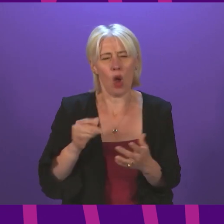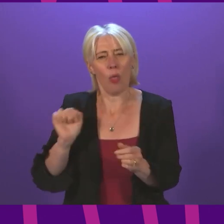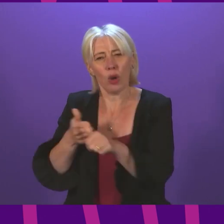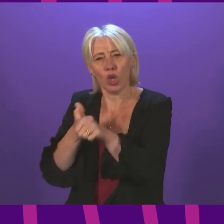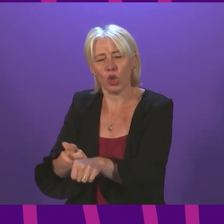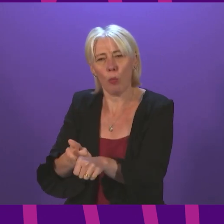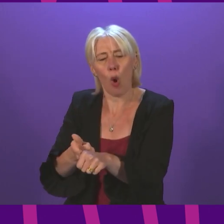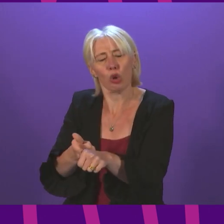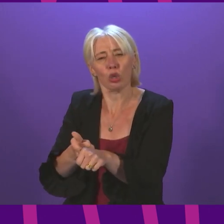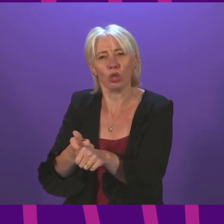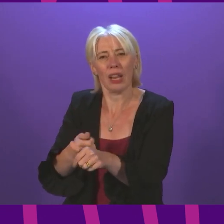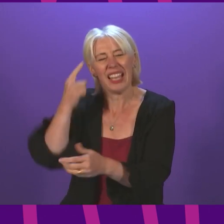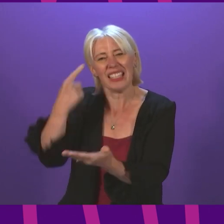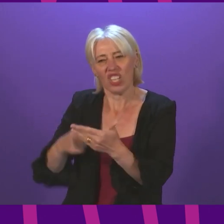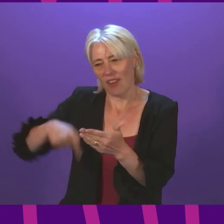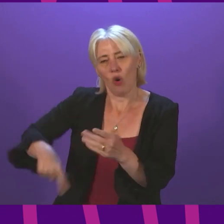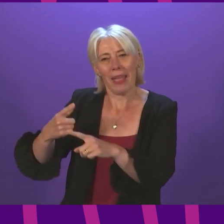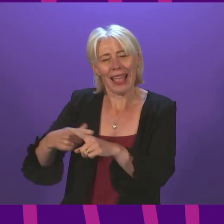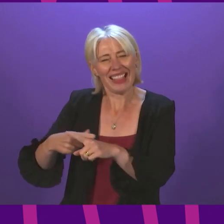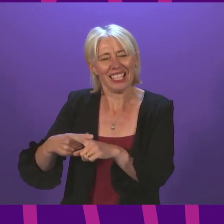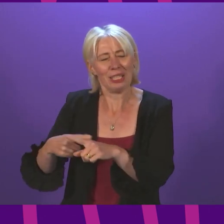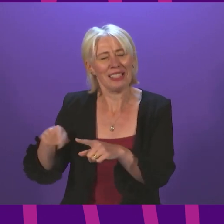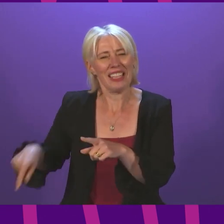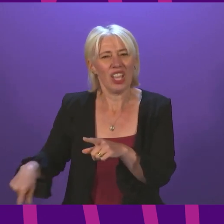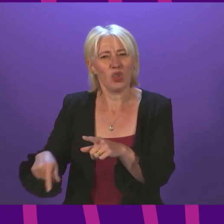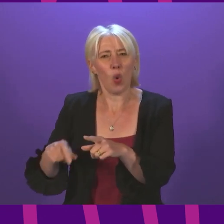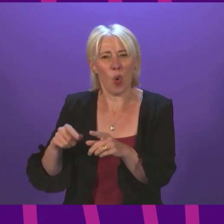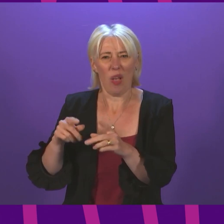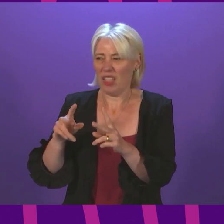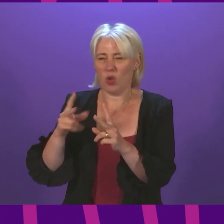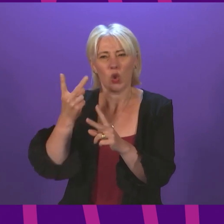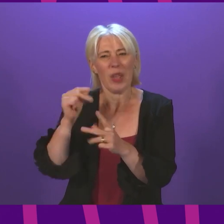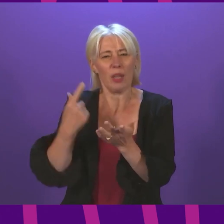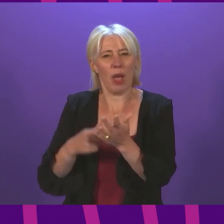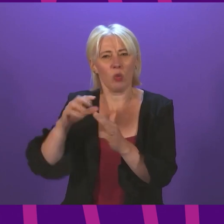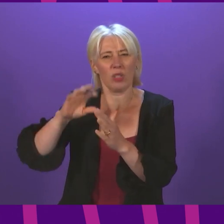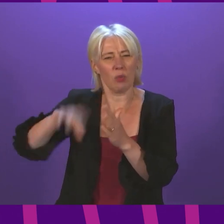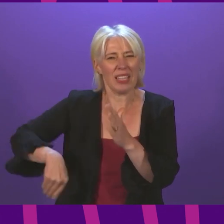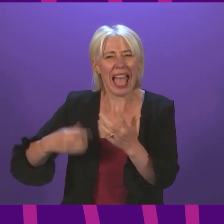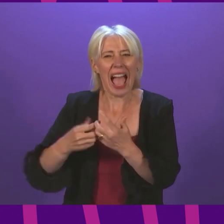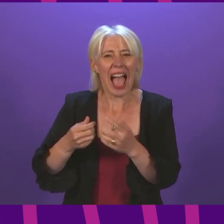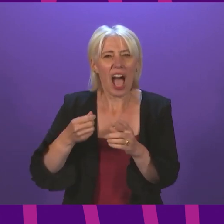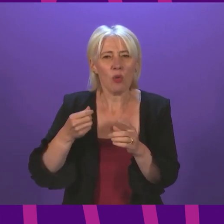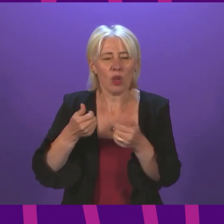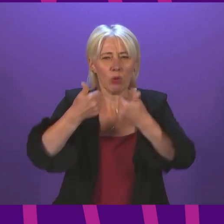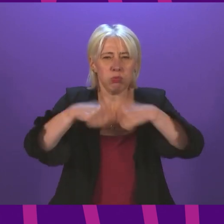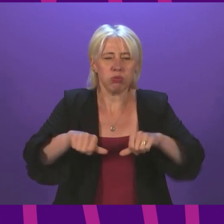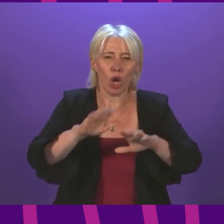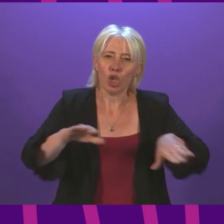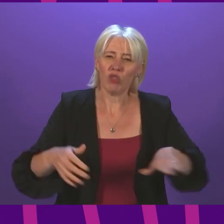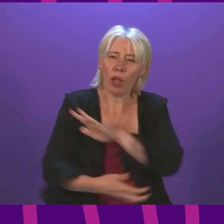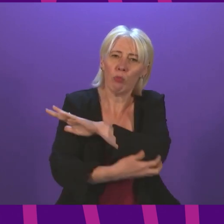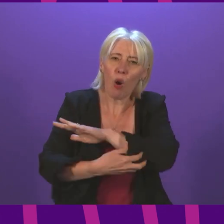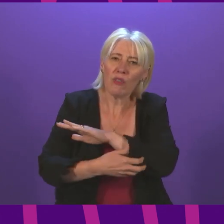will remove £20 a week from those same universal credit claims. How can we fight child poverty in Scotland when every